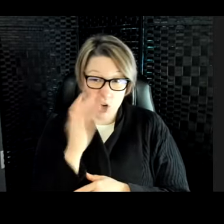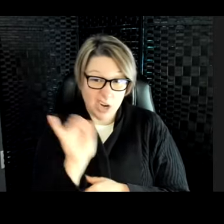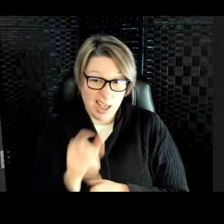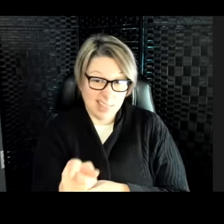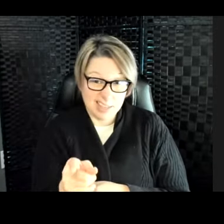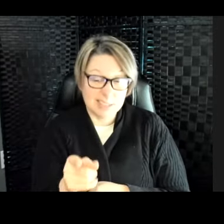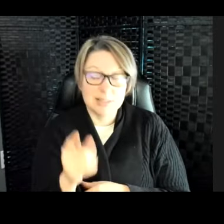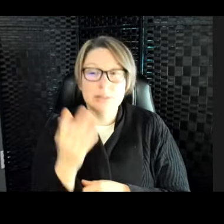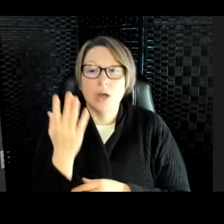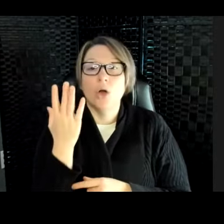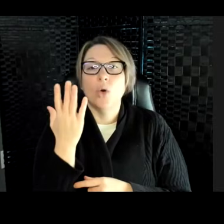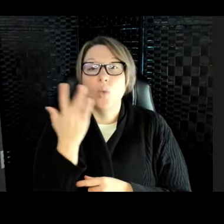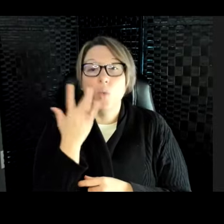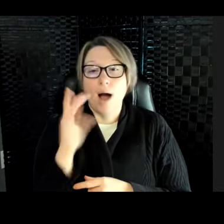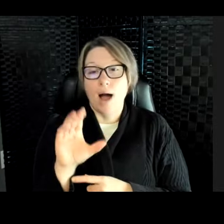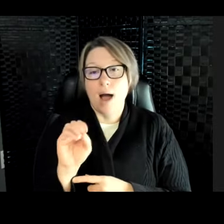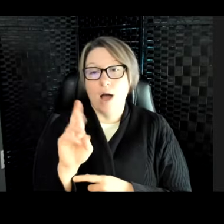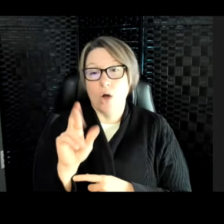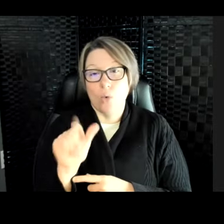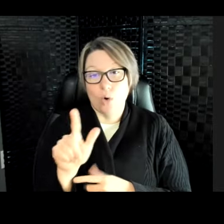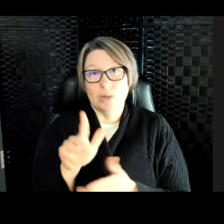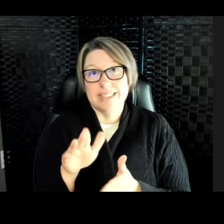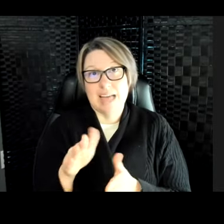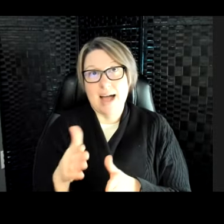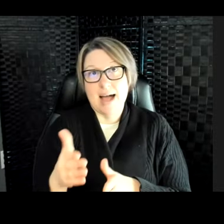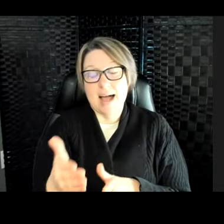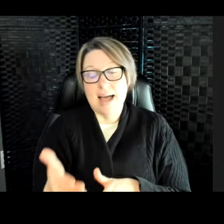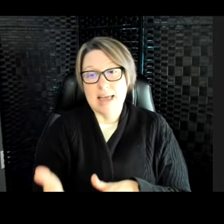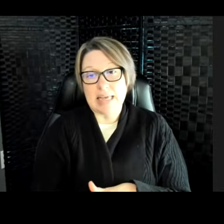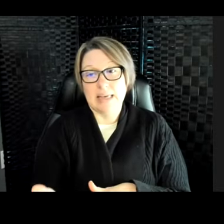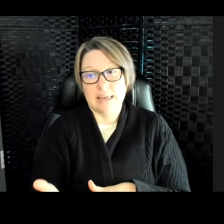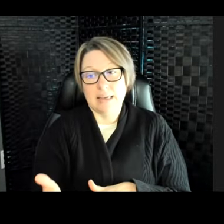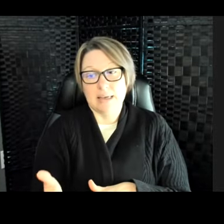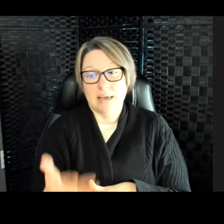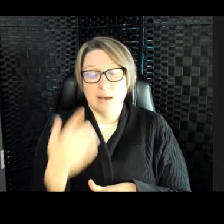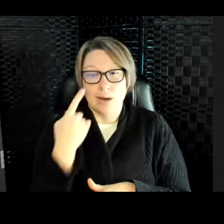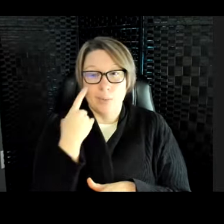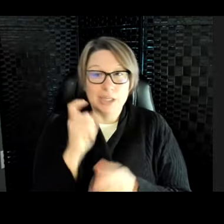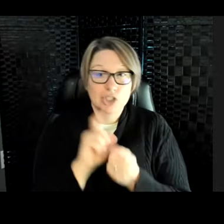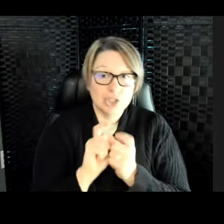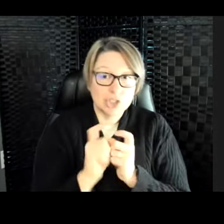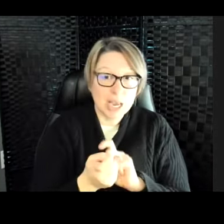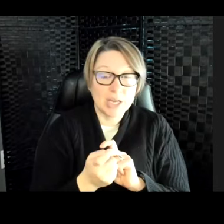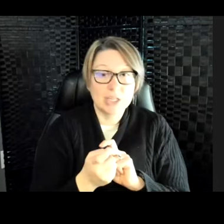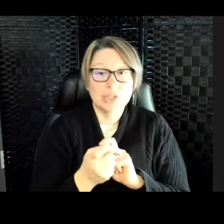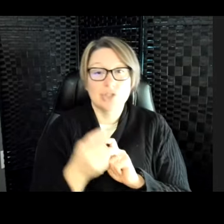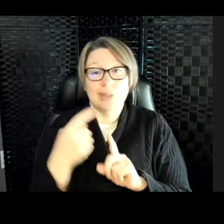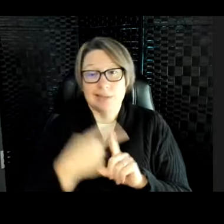coral is dying due to changes in the temperature, due